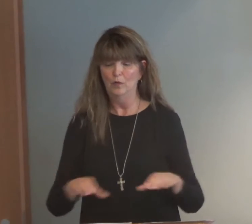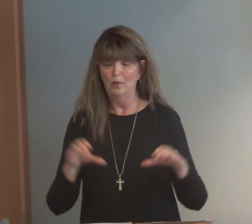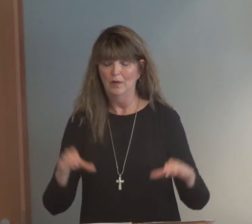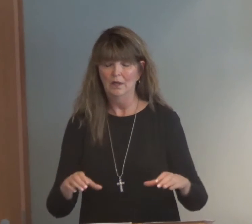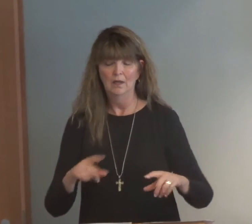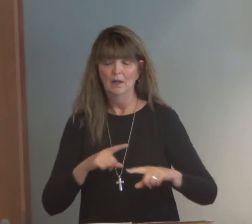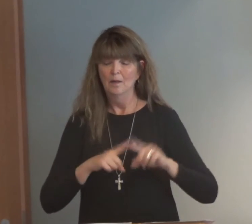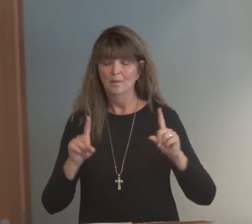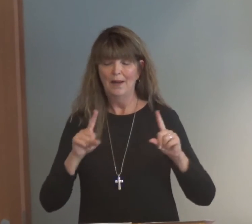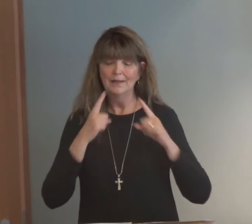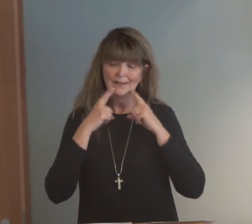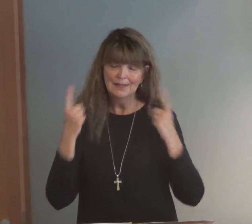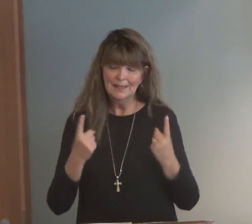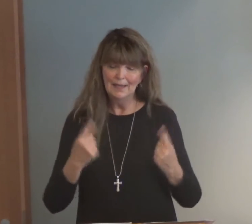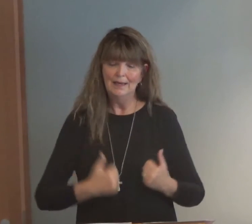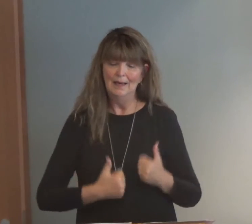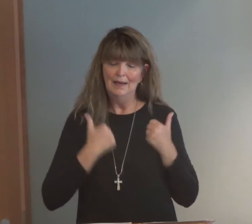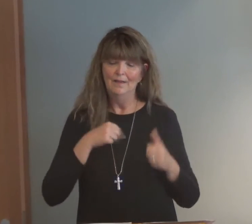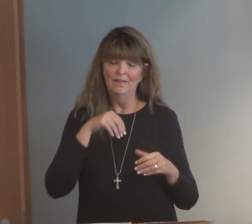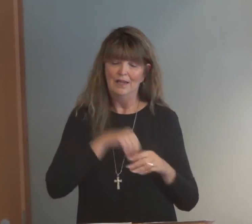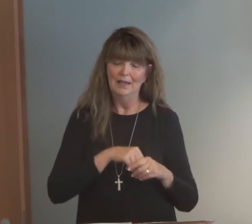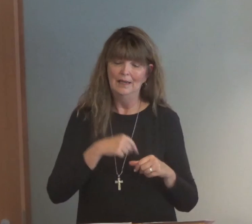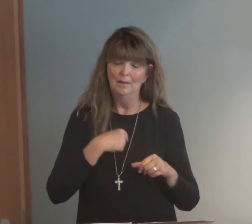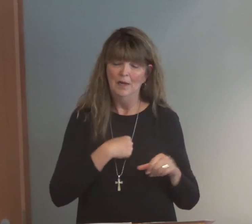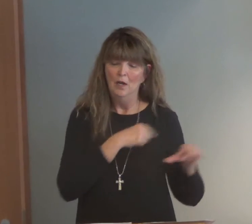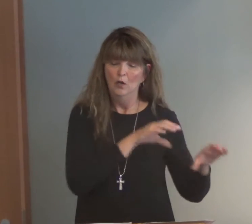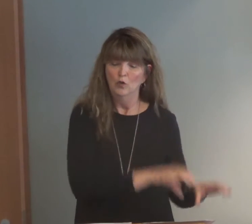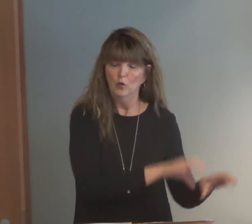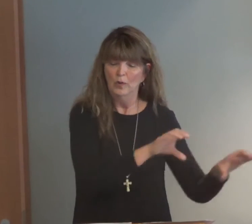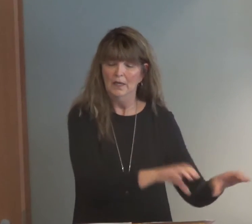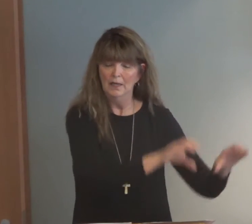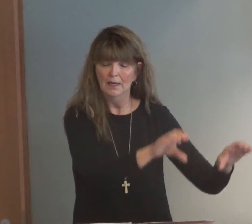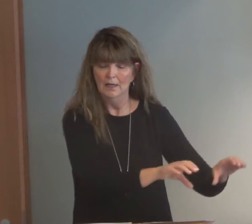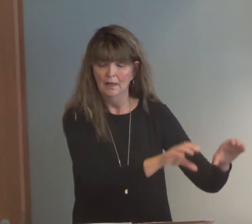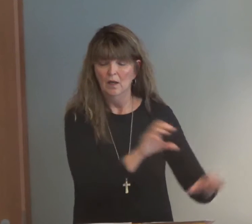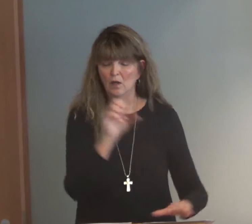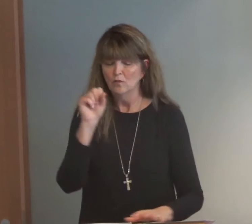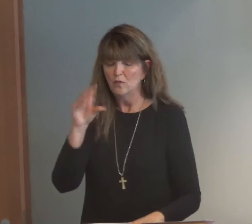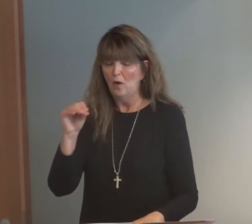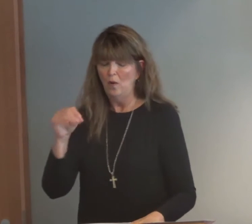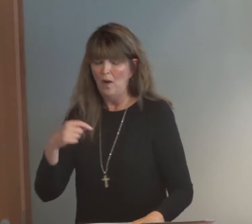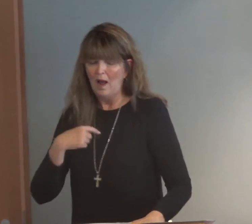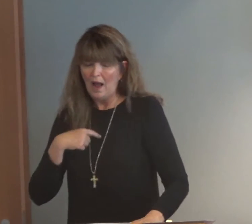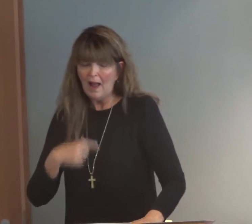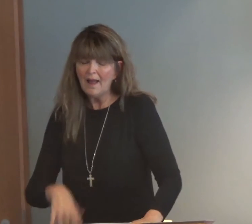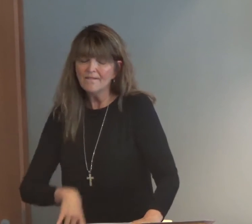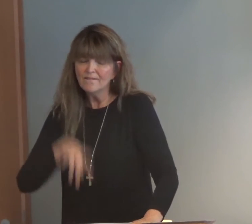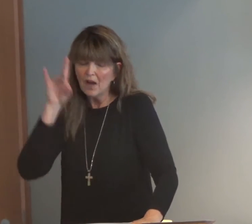is no more me doing it, but sin living within me, taking action.